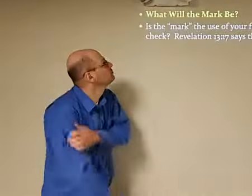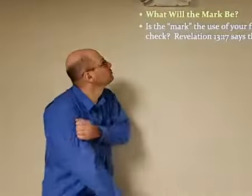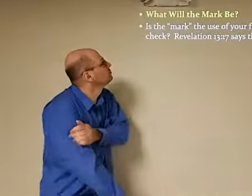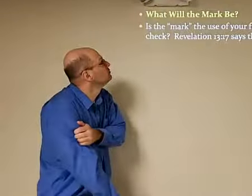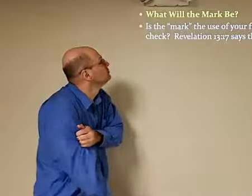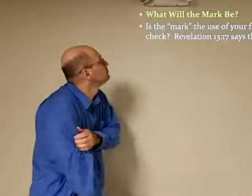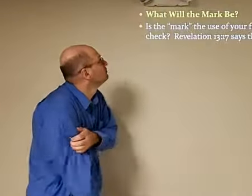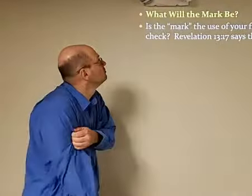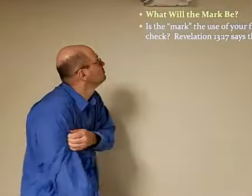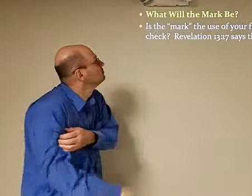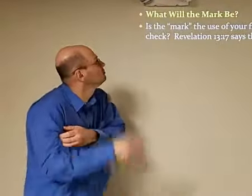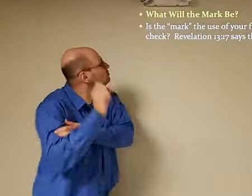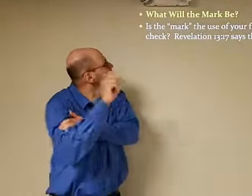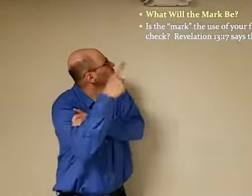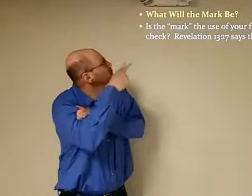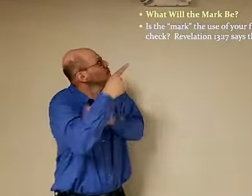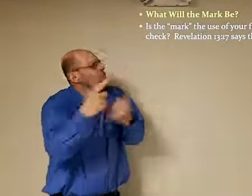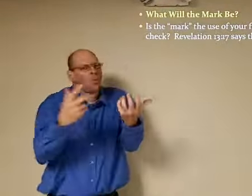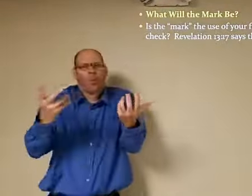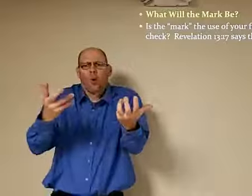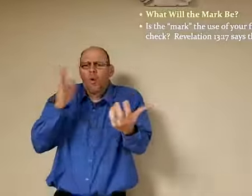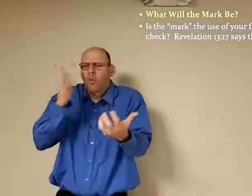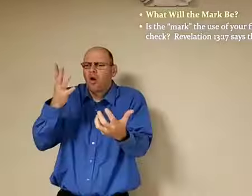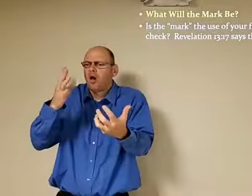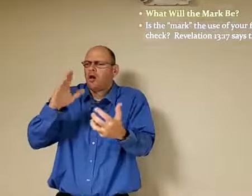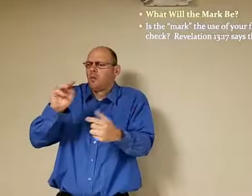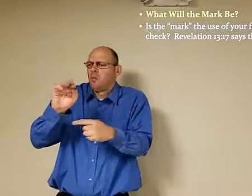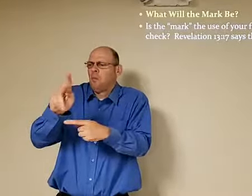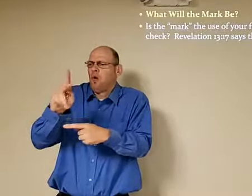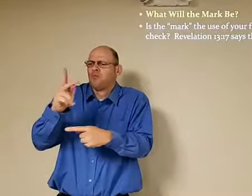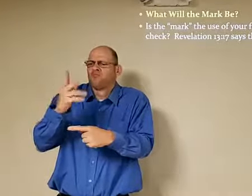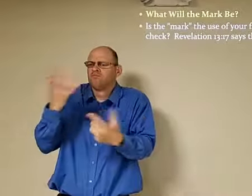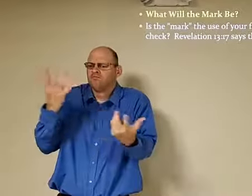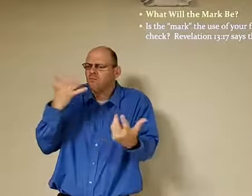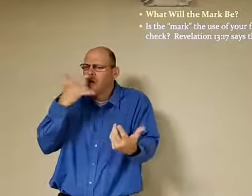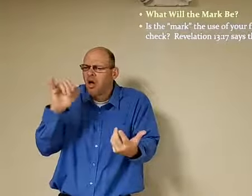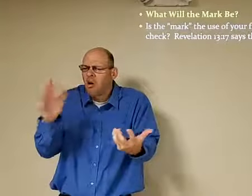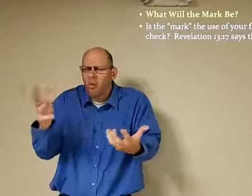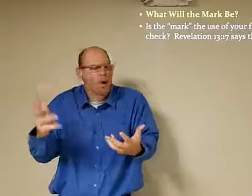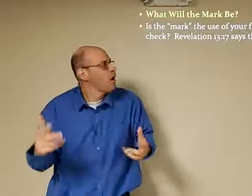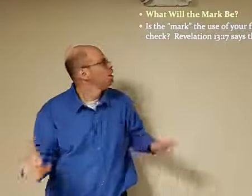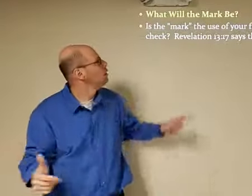forever permanent and here's another question what will the mark be